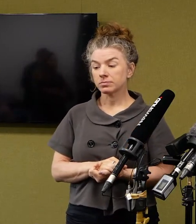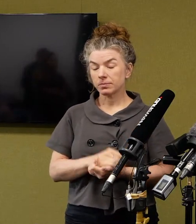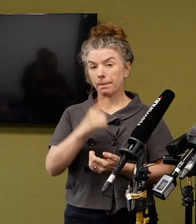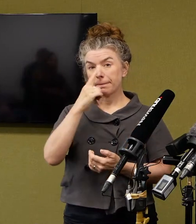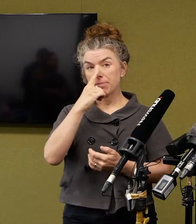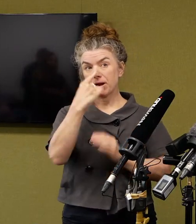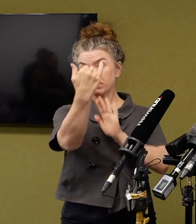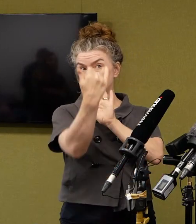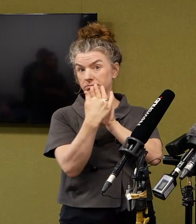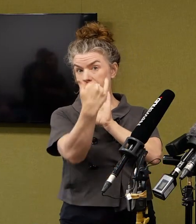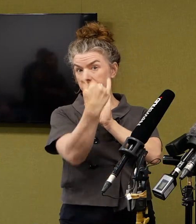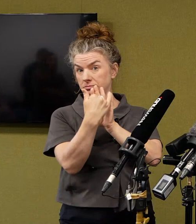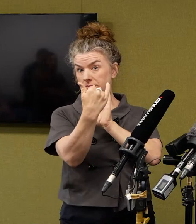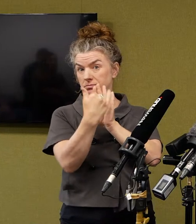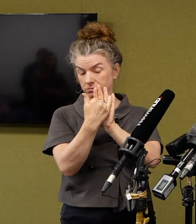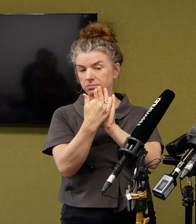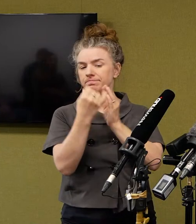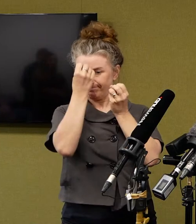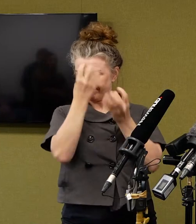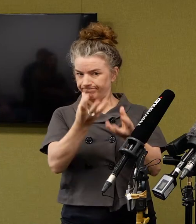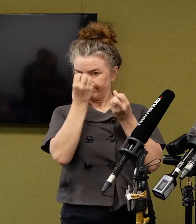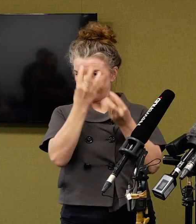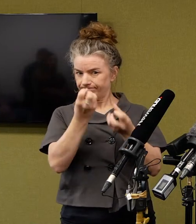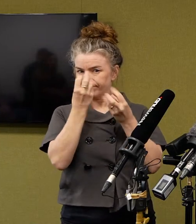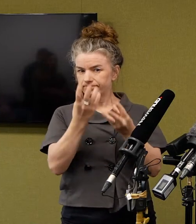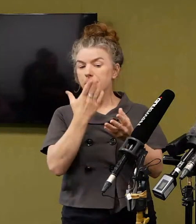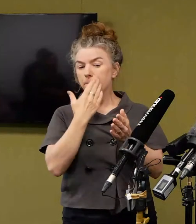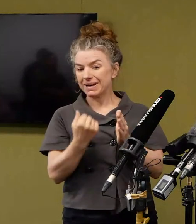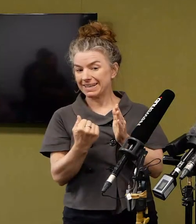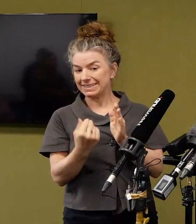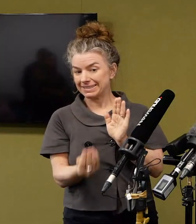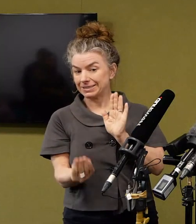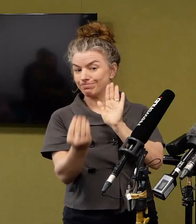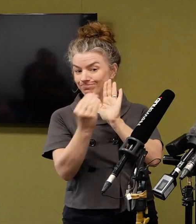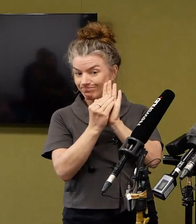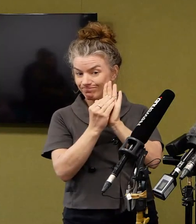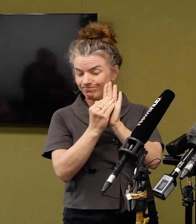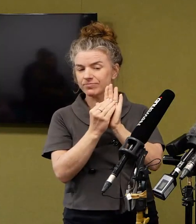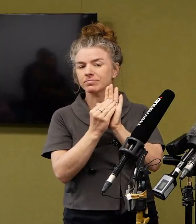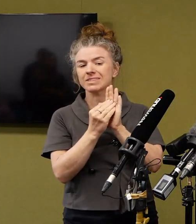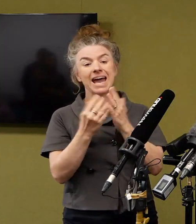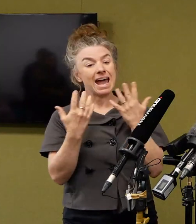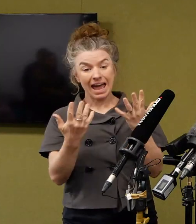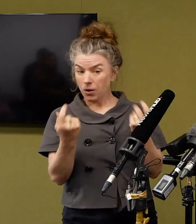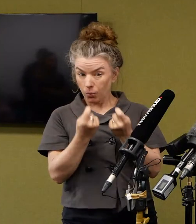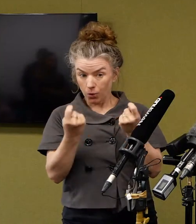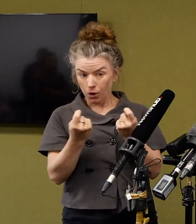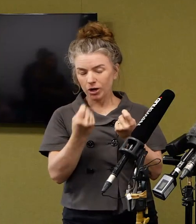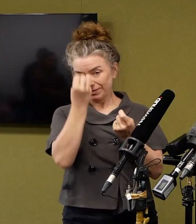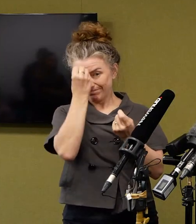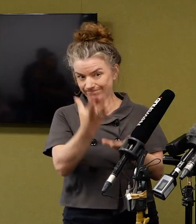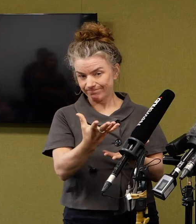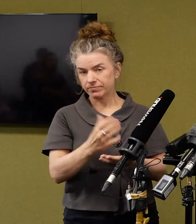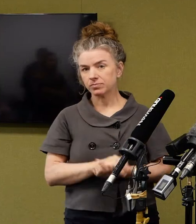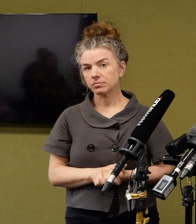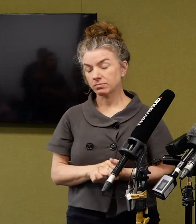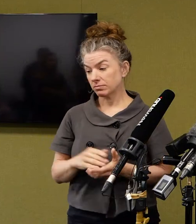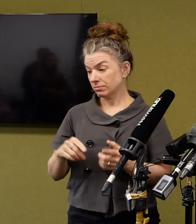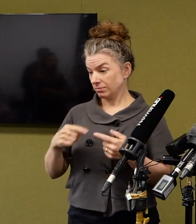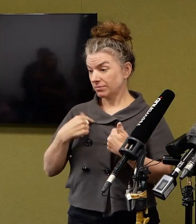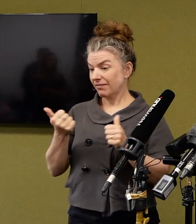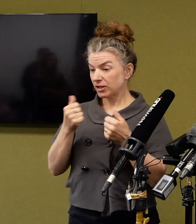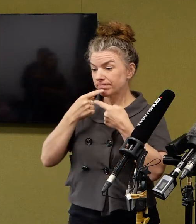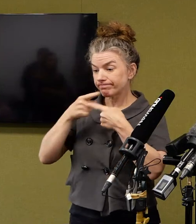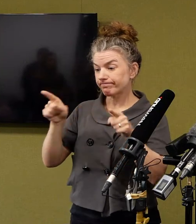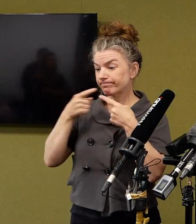through the border now, there is that information being given to them to self-register and how to do so. And, of course, we've had a lot of publicity over the last